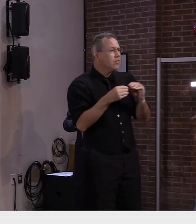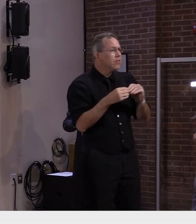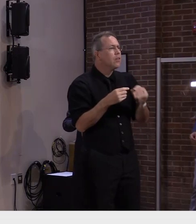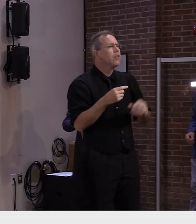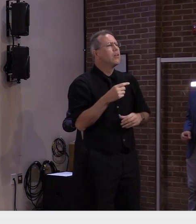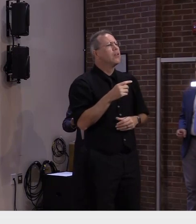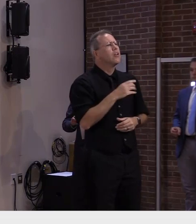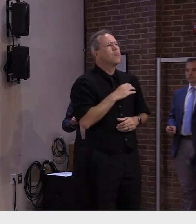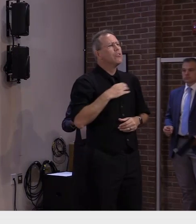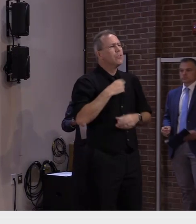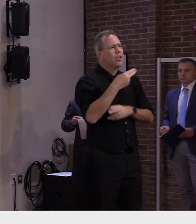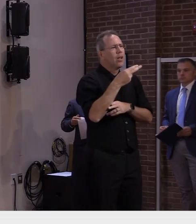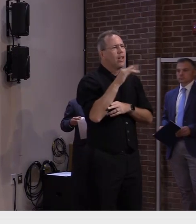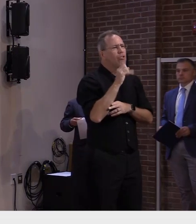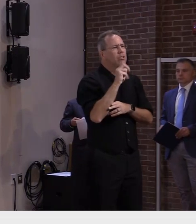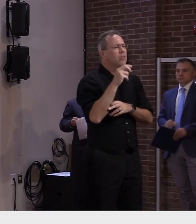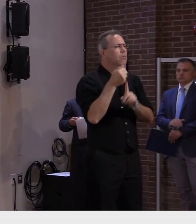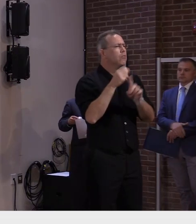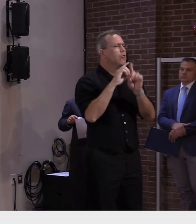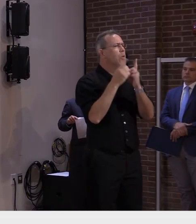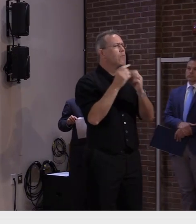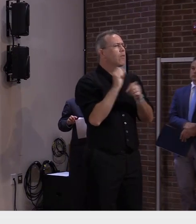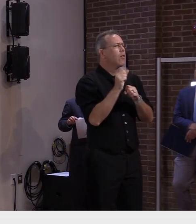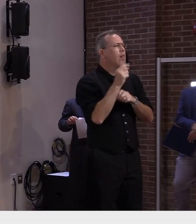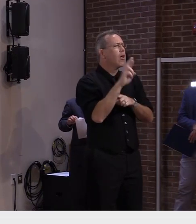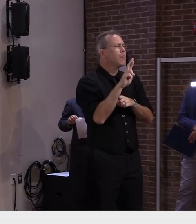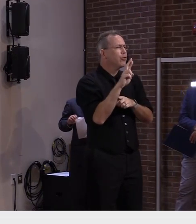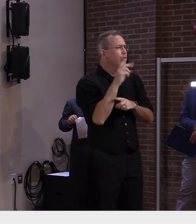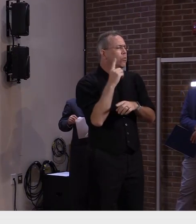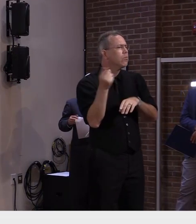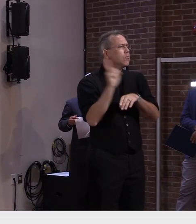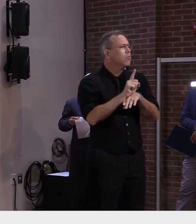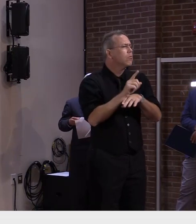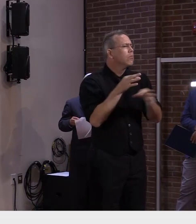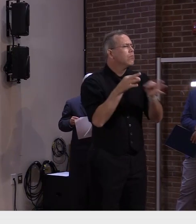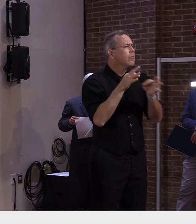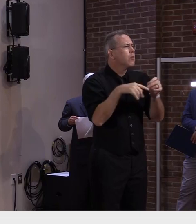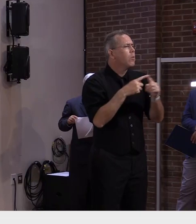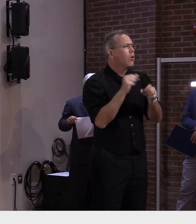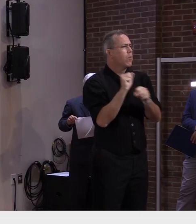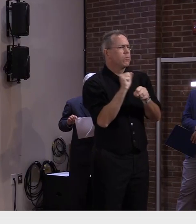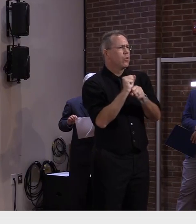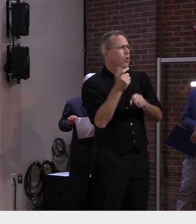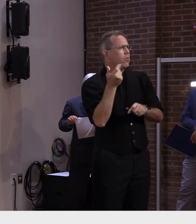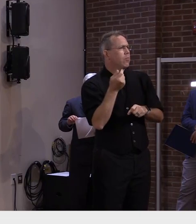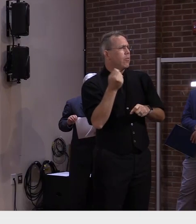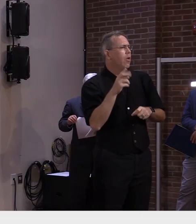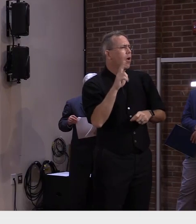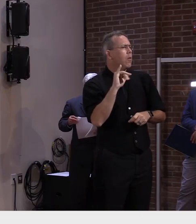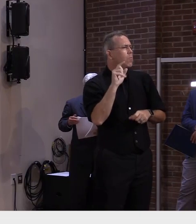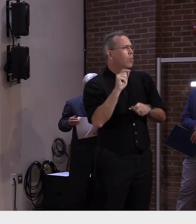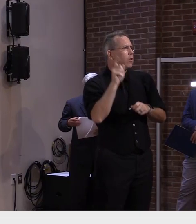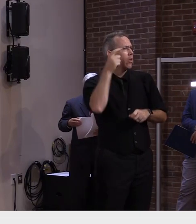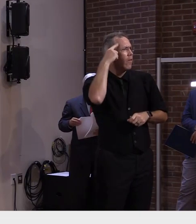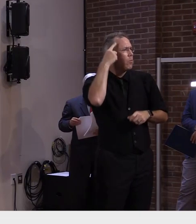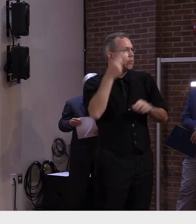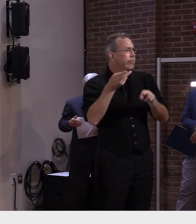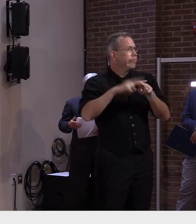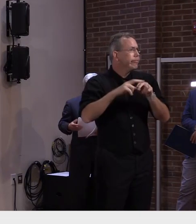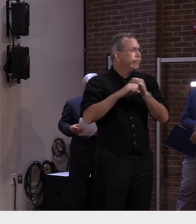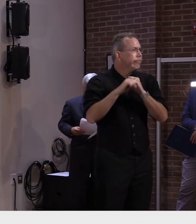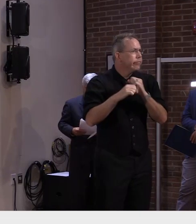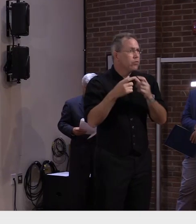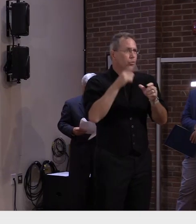to talk about the extra federal unemployment benefits which are expiring next month and what Vermonters can do to help